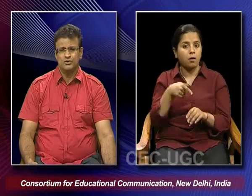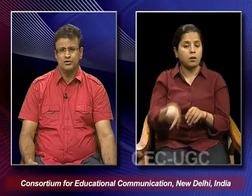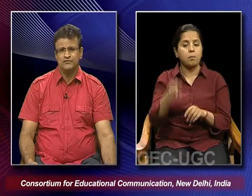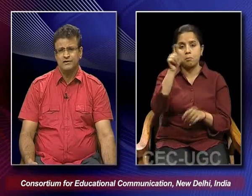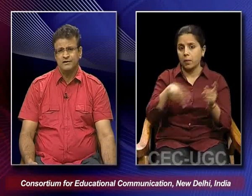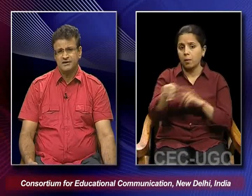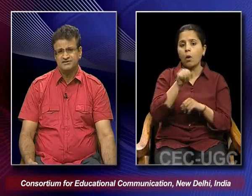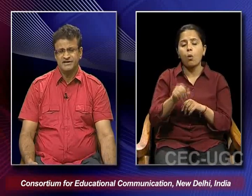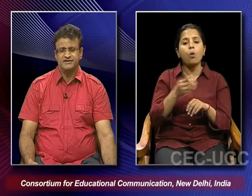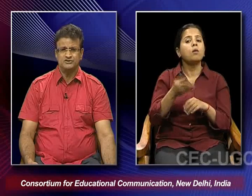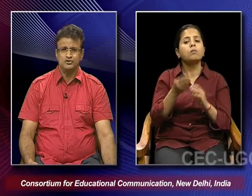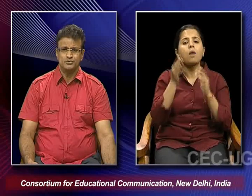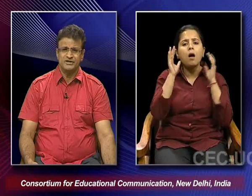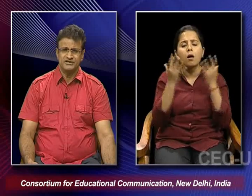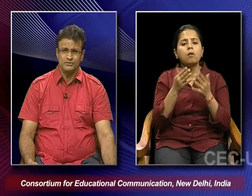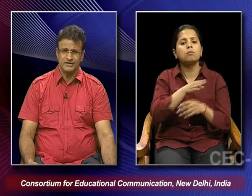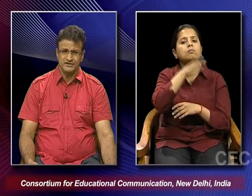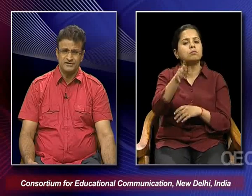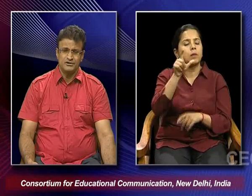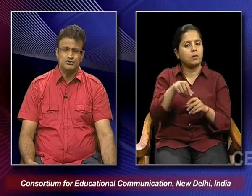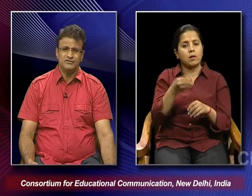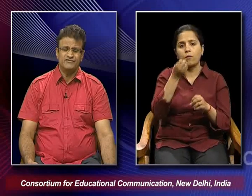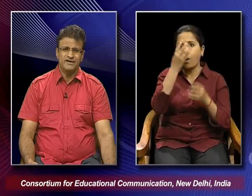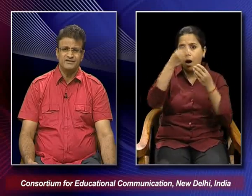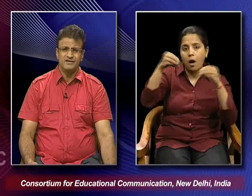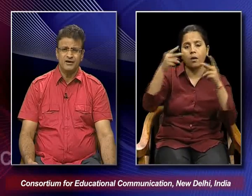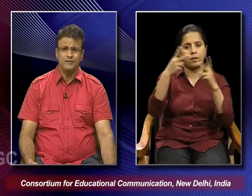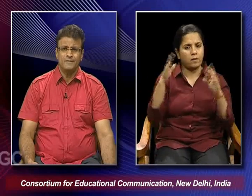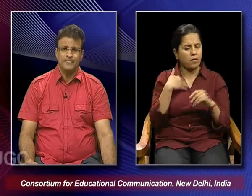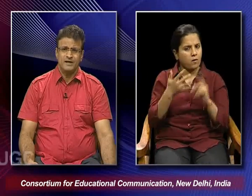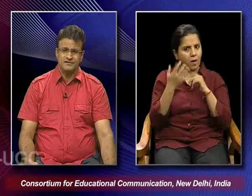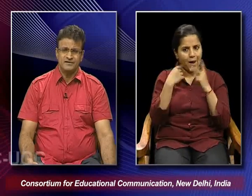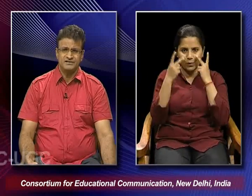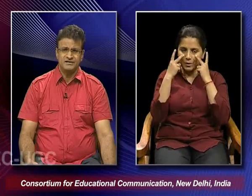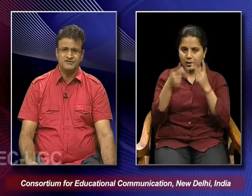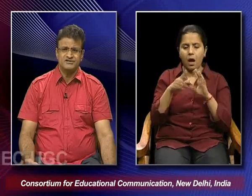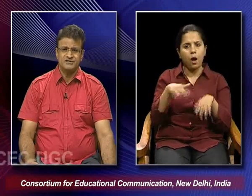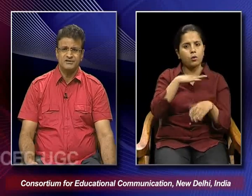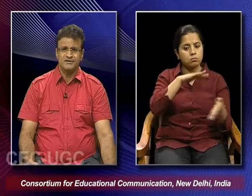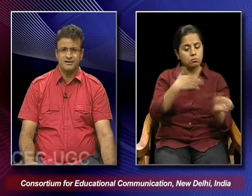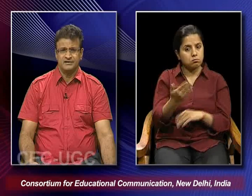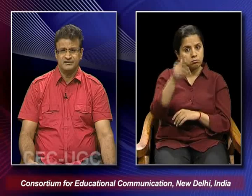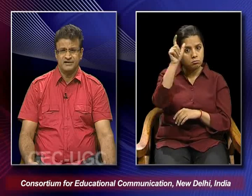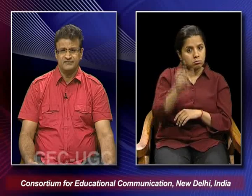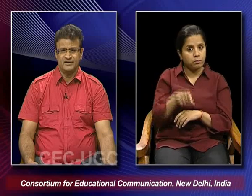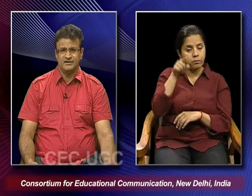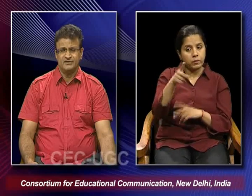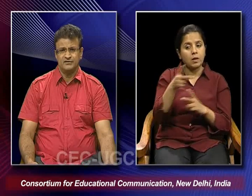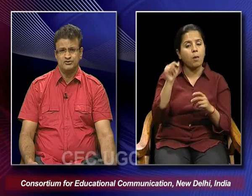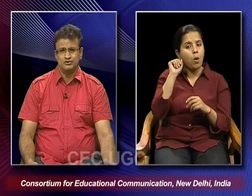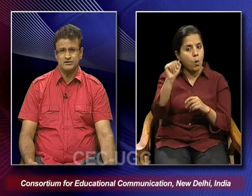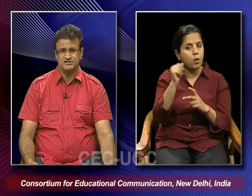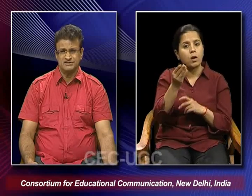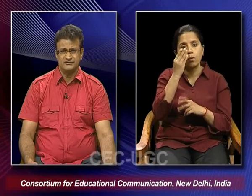tomb of saint is also being decorated. So we find that how the death anniversary in that way